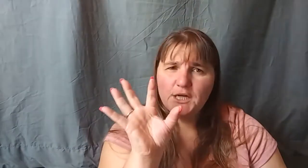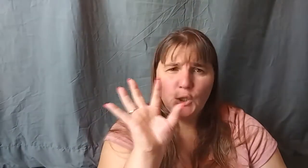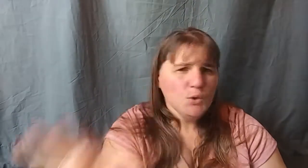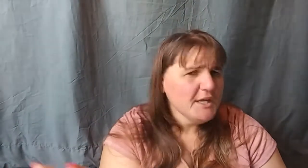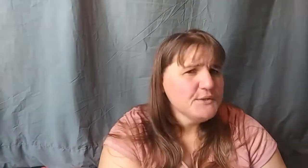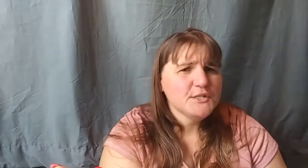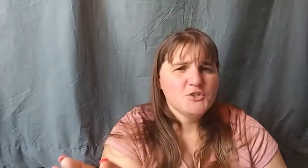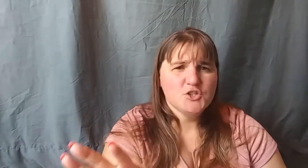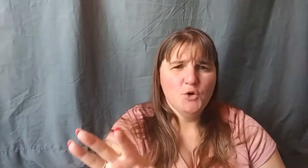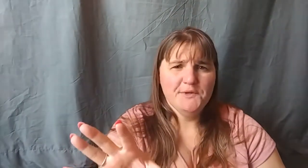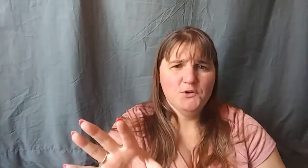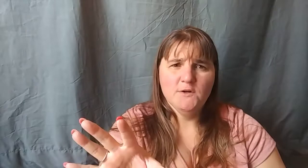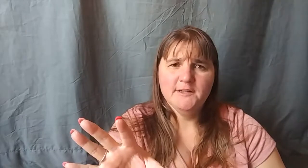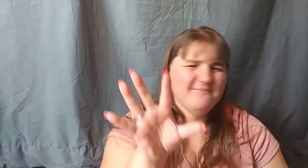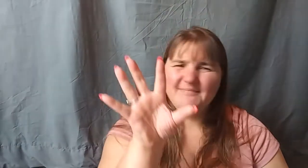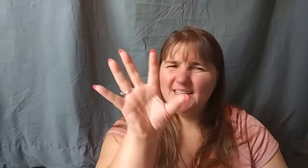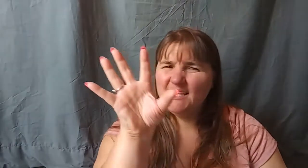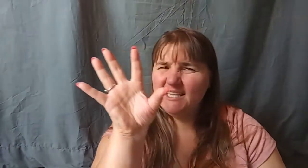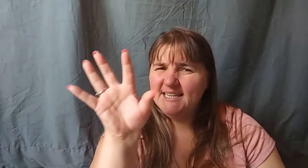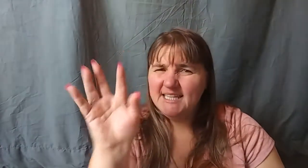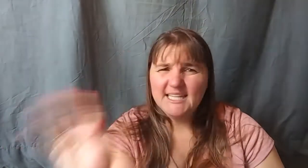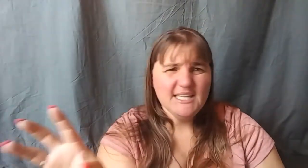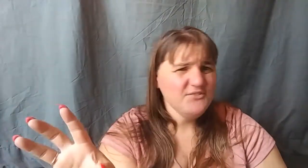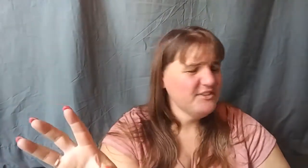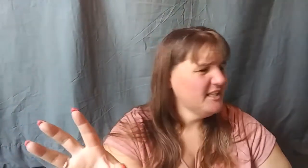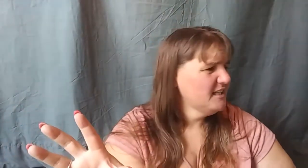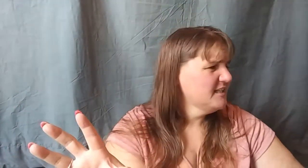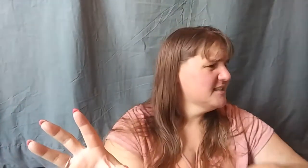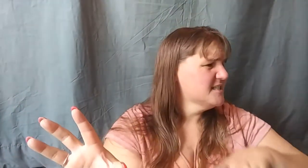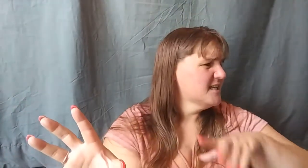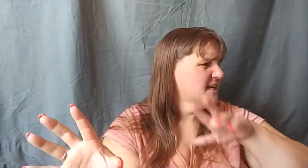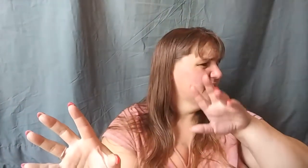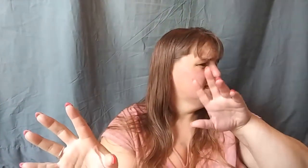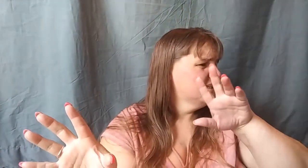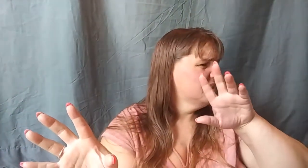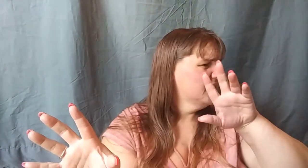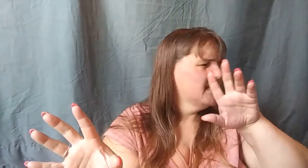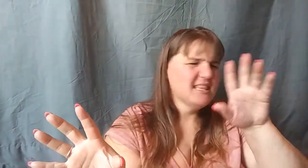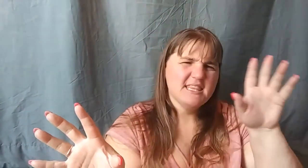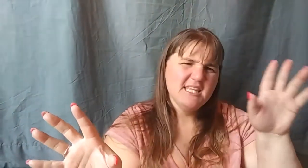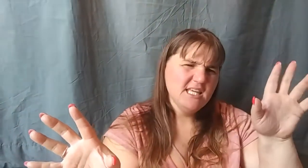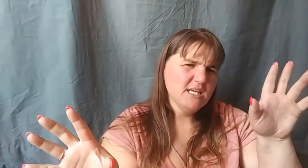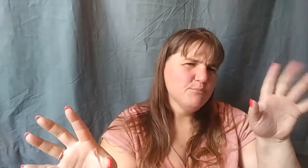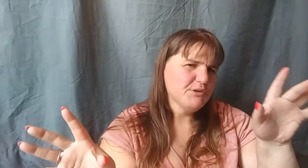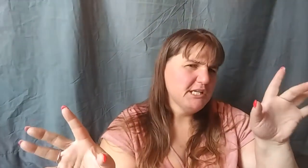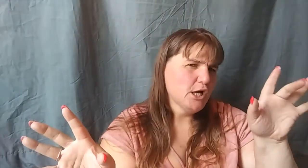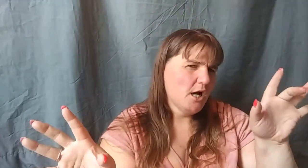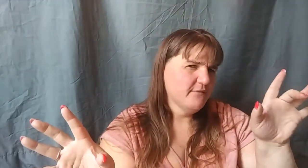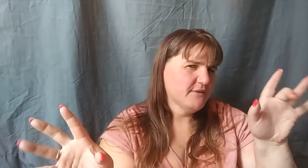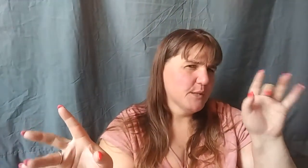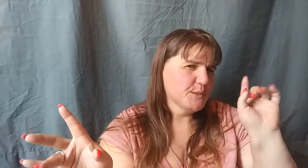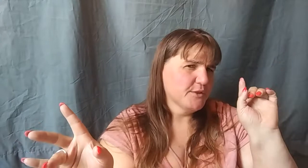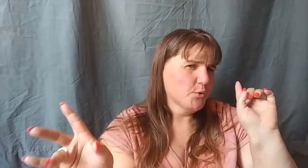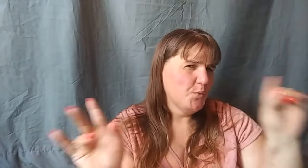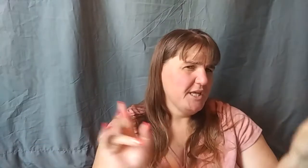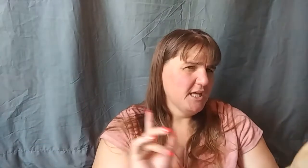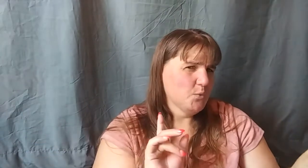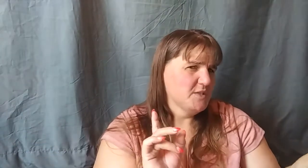of things going on in the evenings and I think I'm pretty confident that the weekend was really